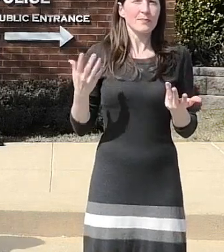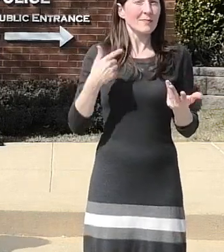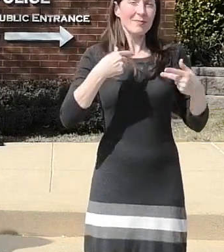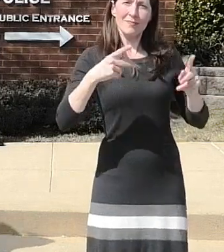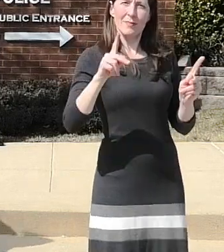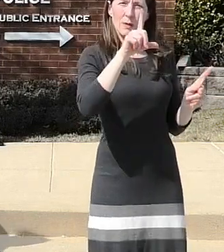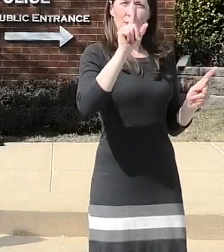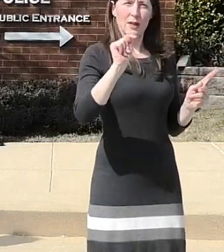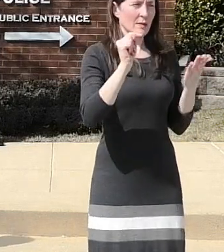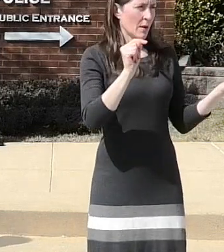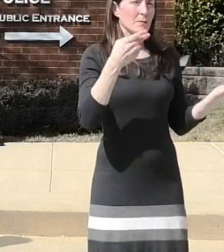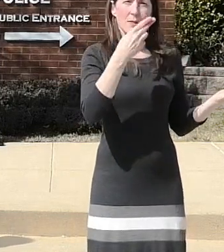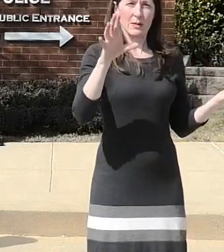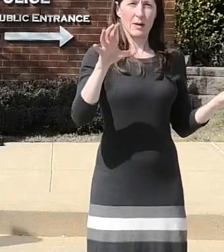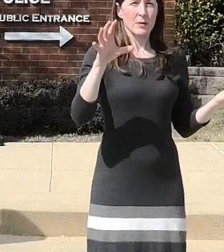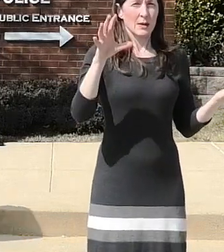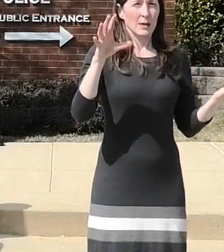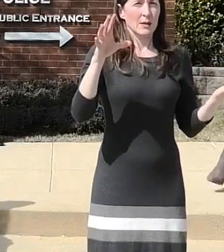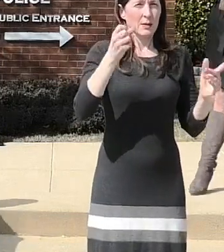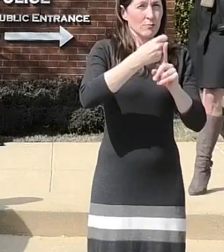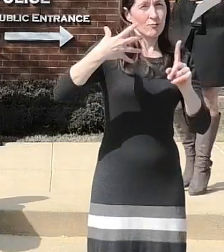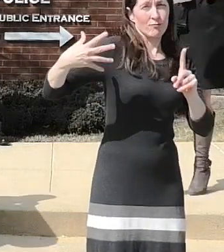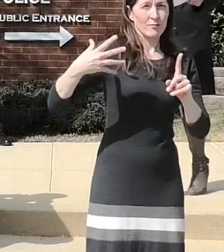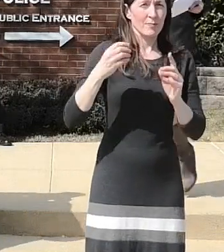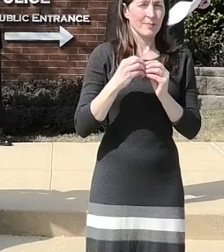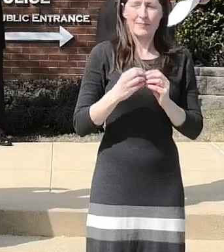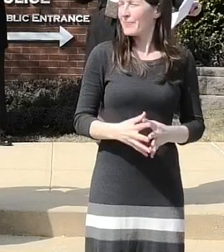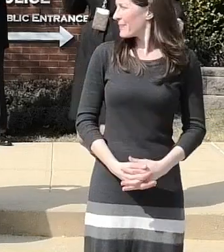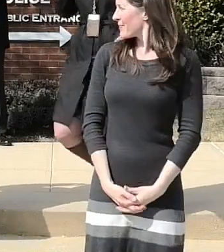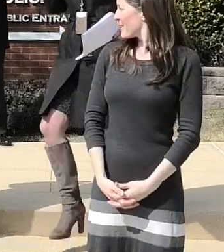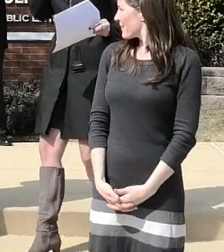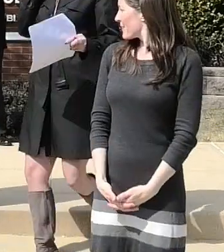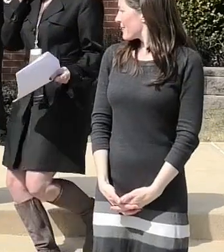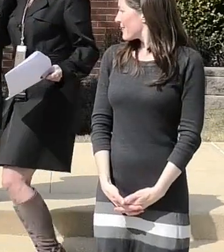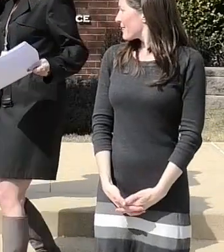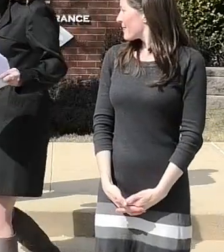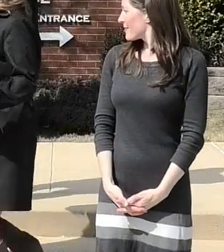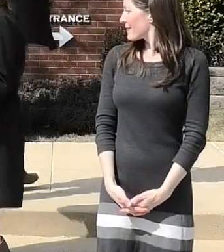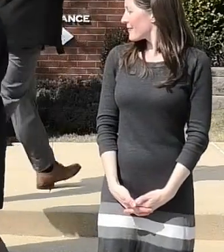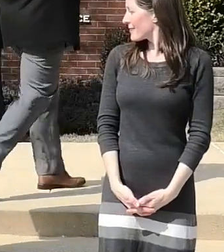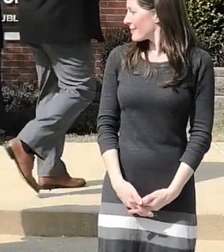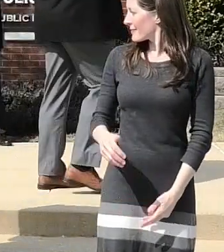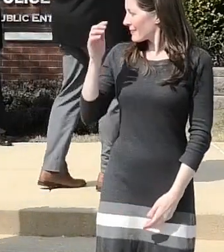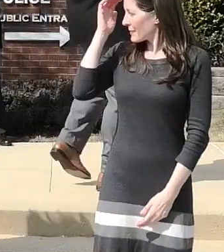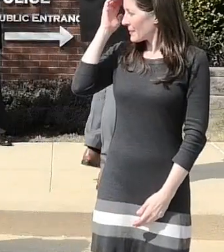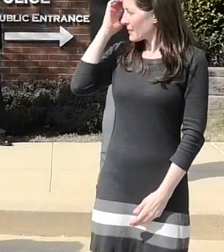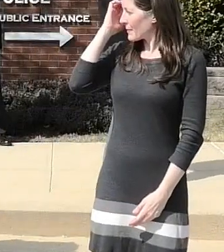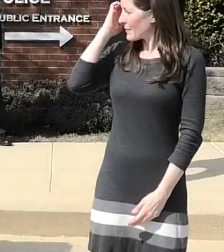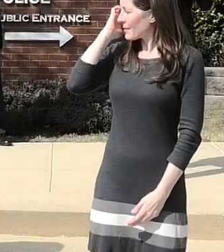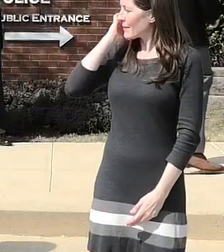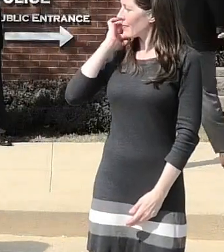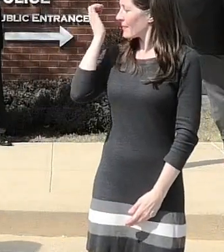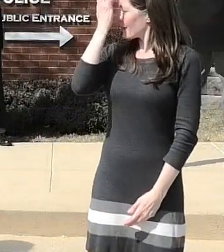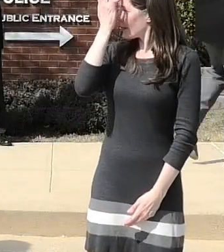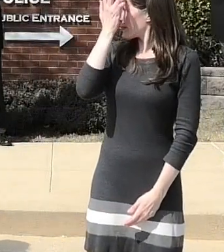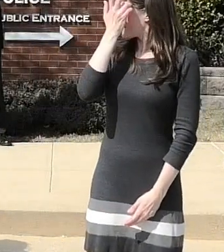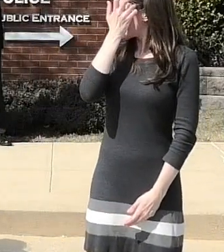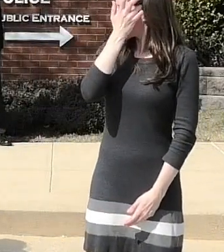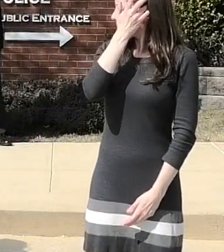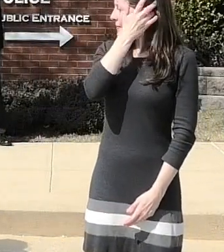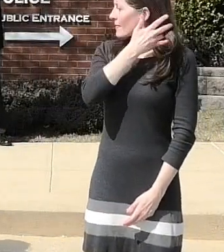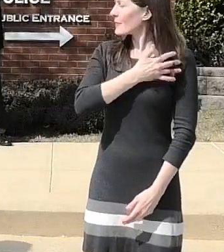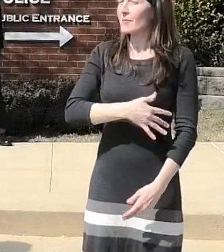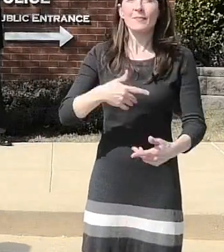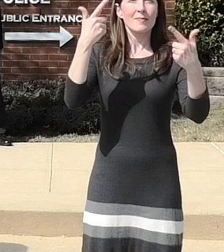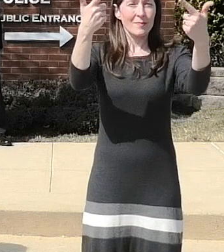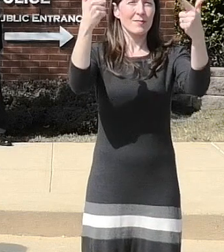elaborate on that next